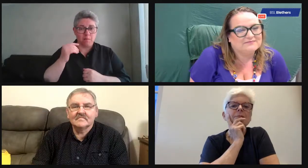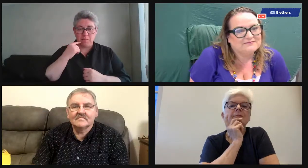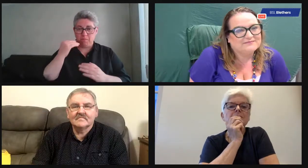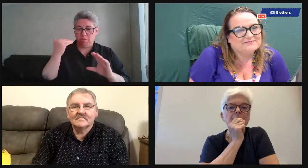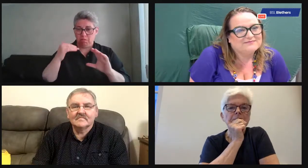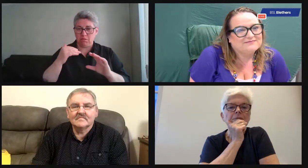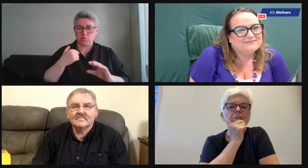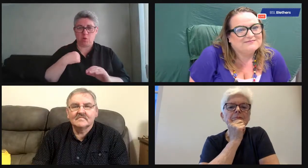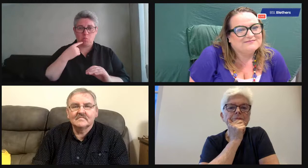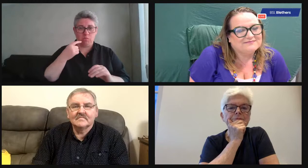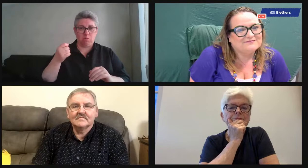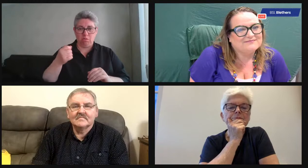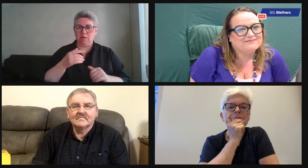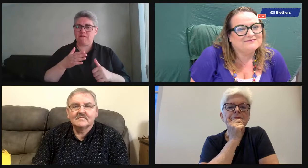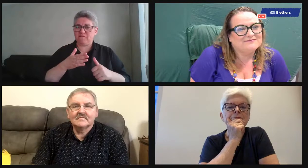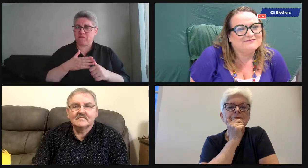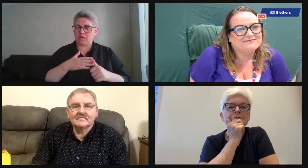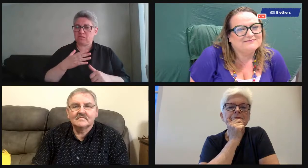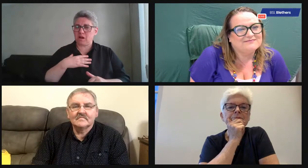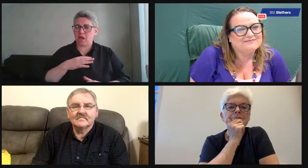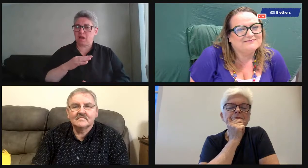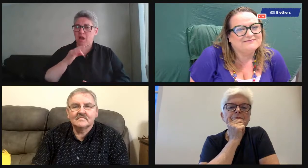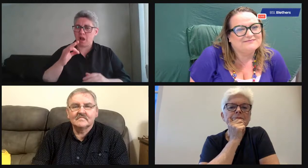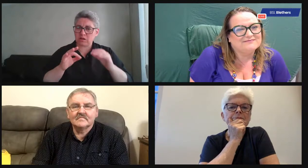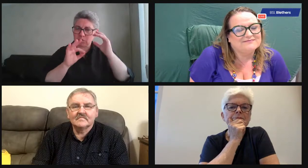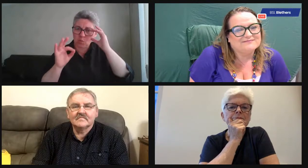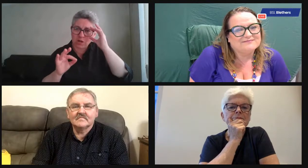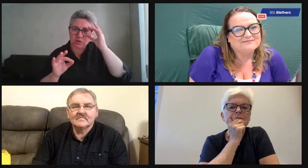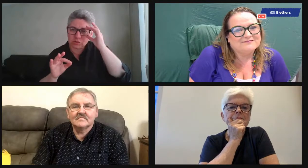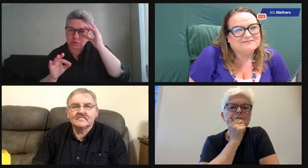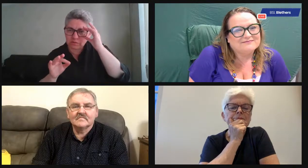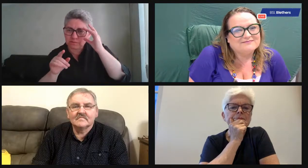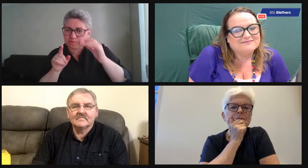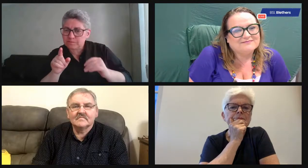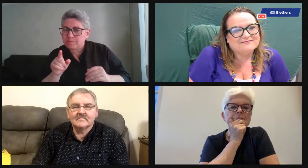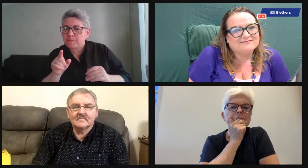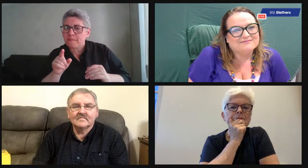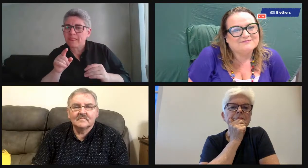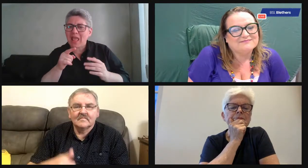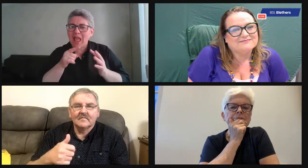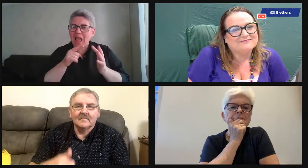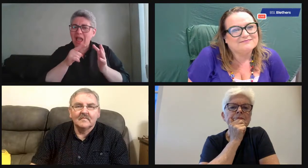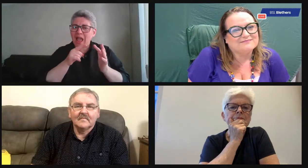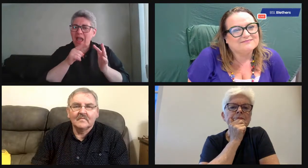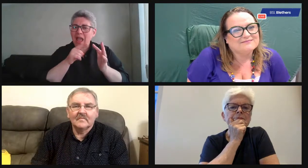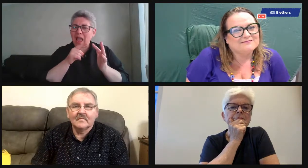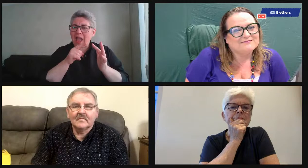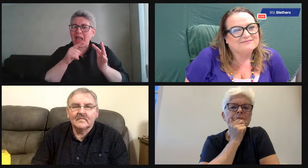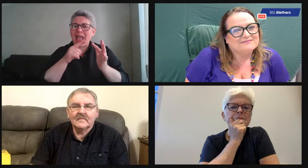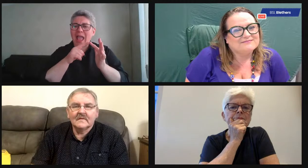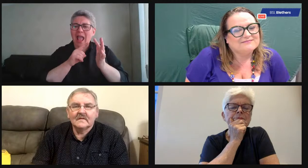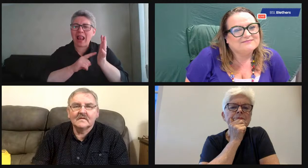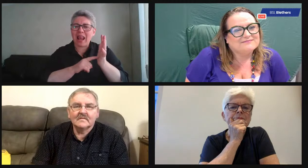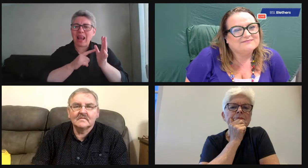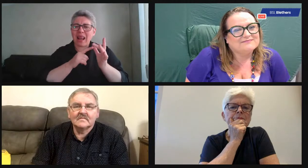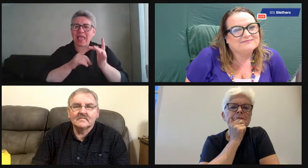And we've got a question come in. So I'm just going to look at some of the questions we've had from our